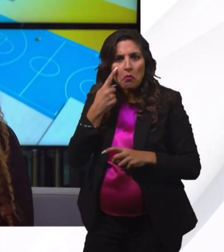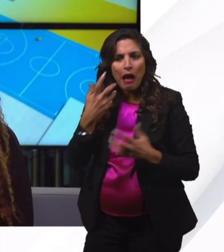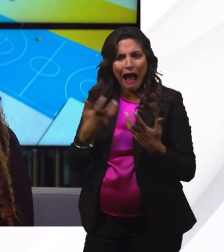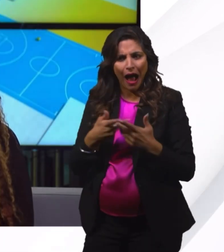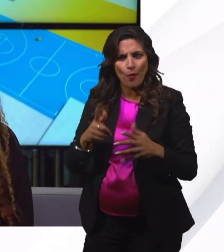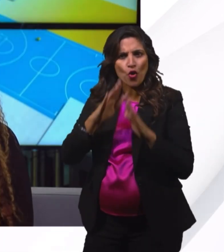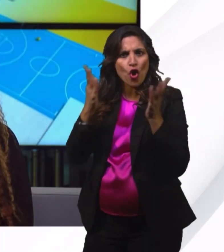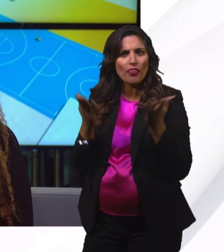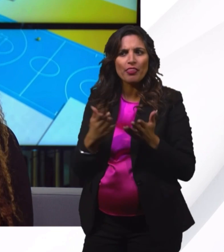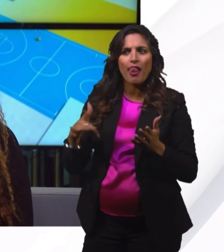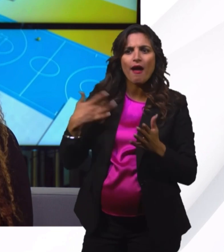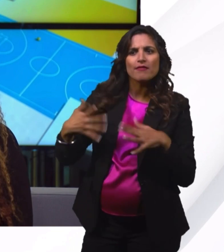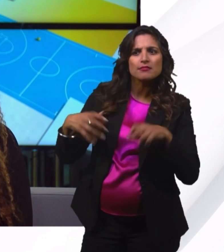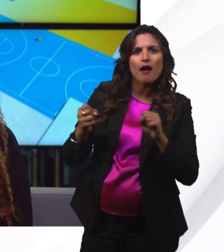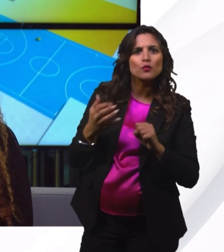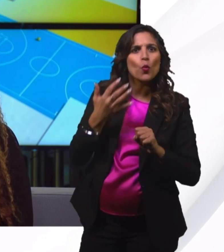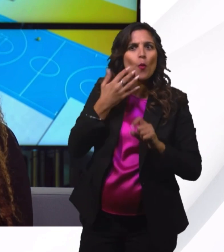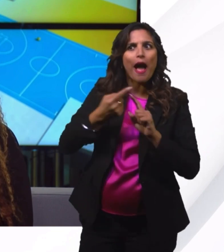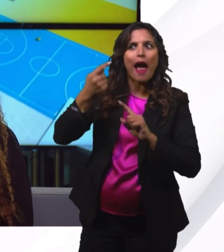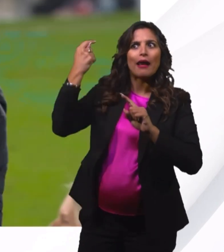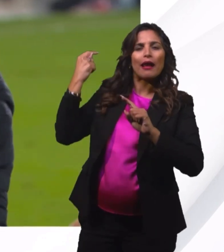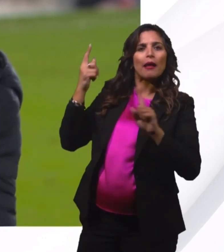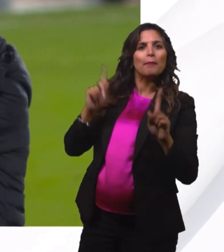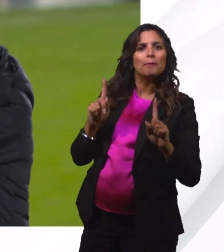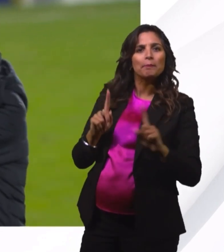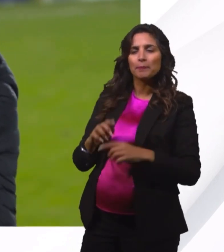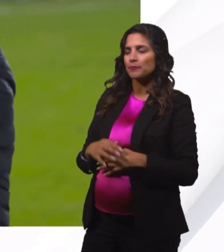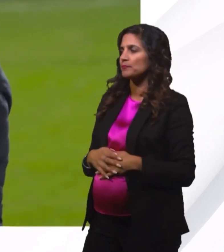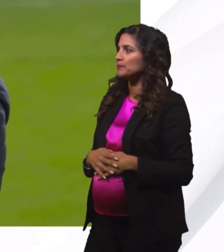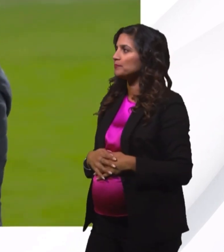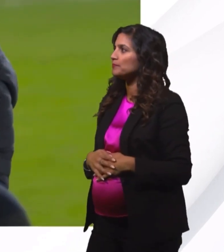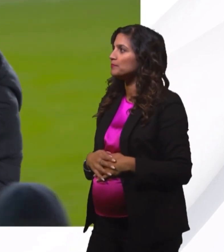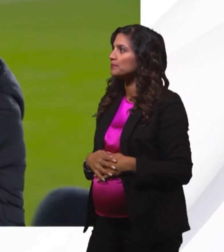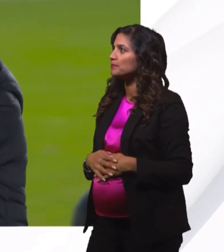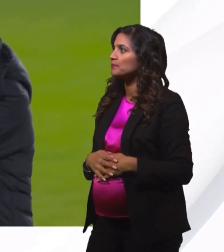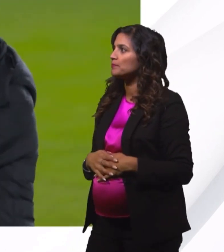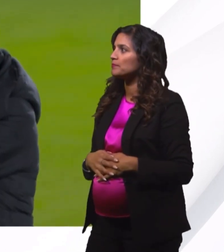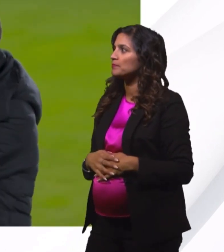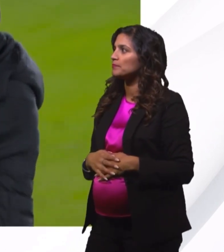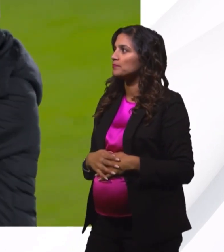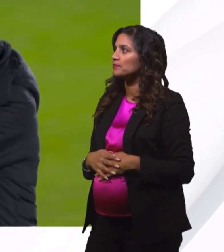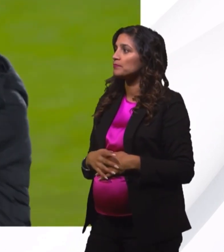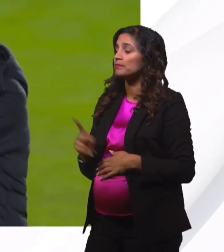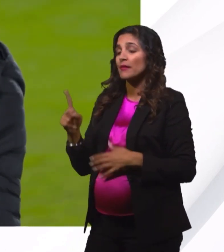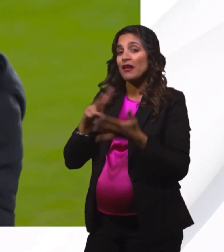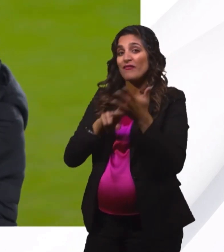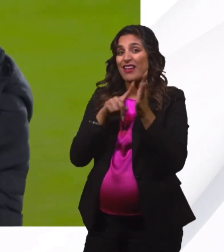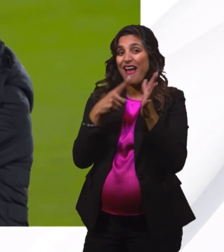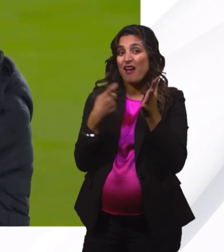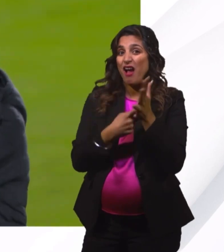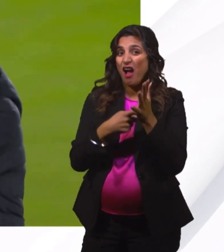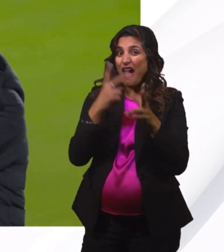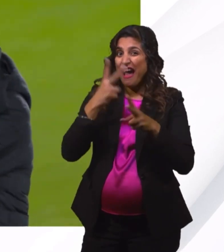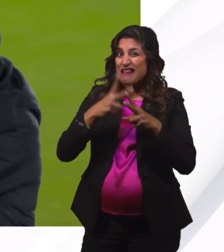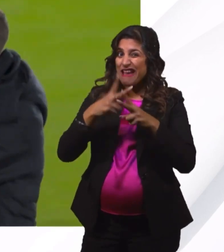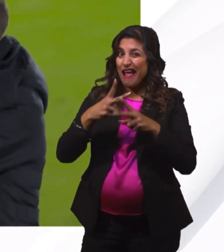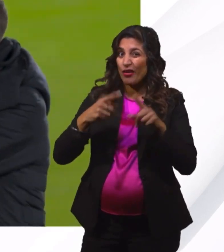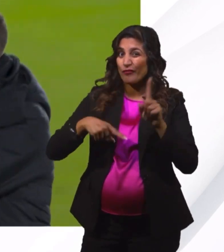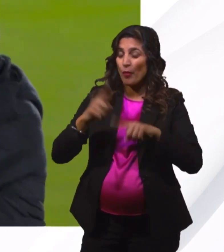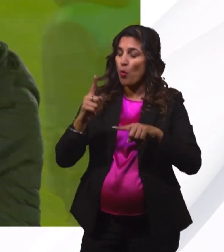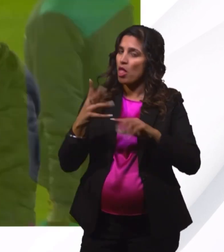And coming up on BBC News, another VR controversy as Wolves manager Gary O'Neill says bad refereeing is affecting